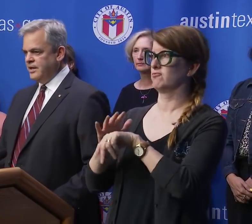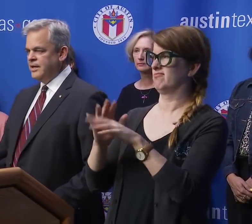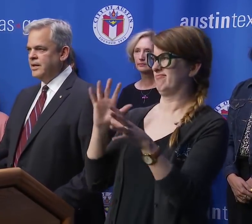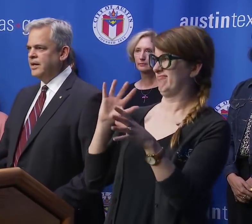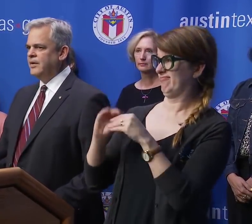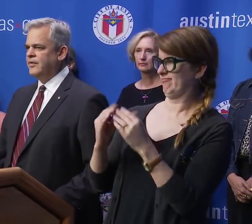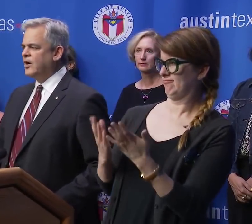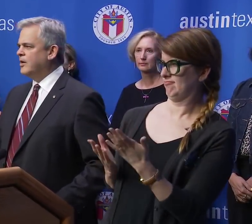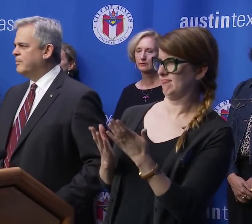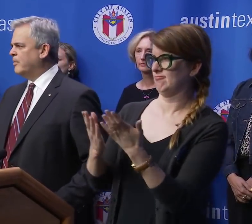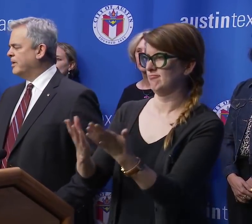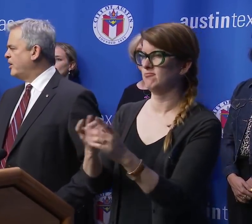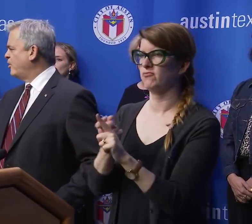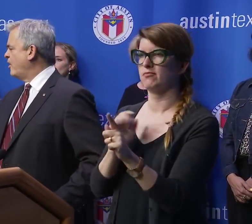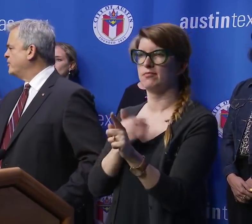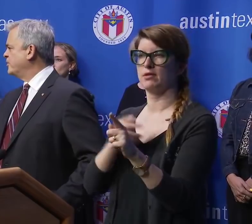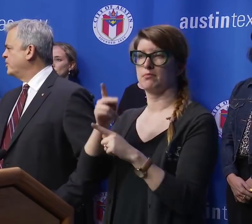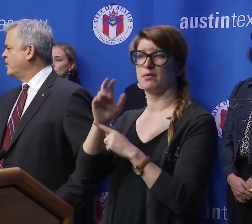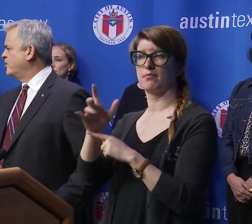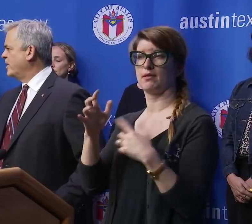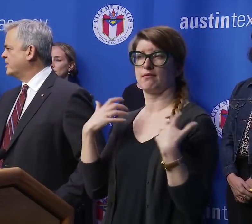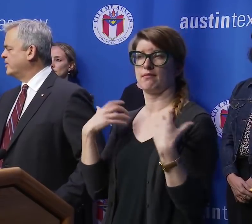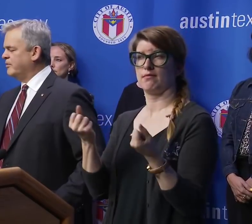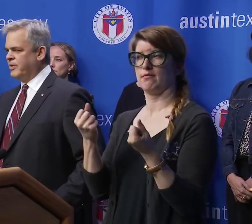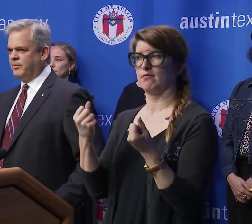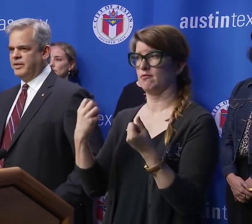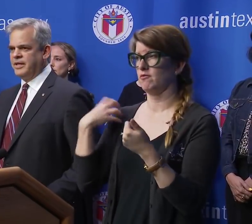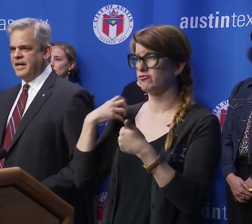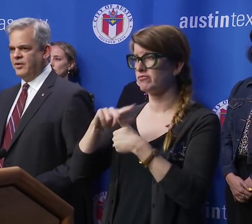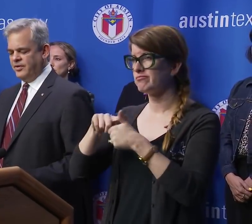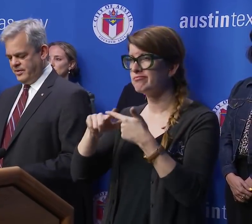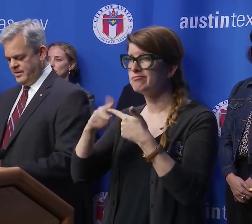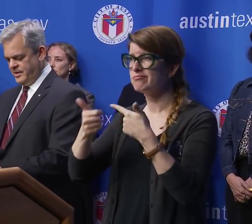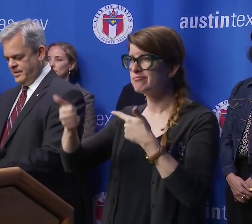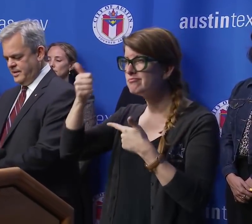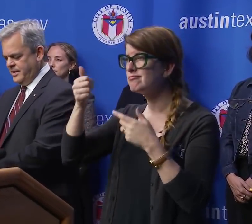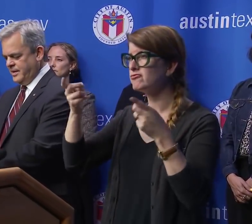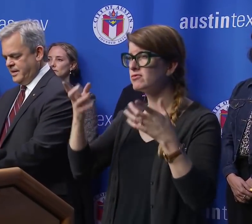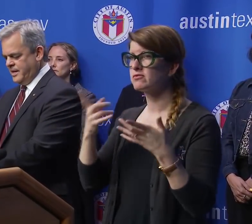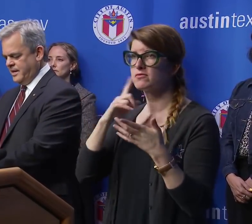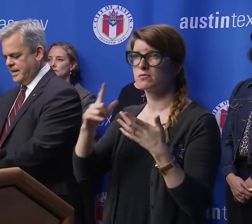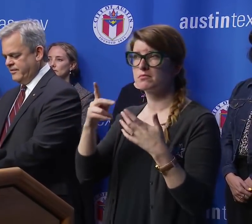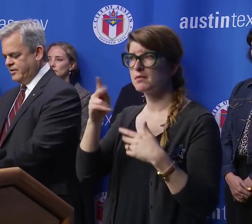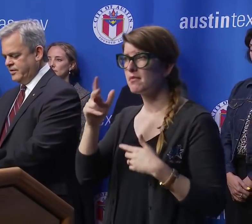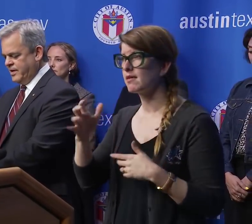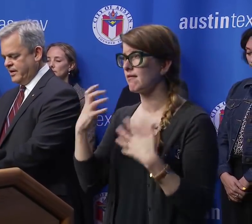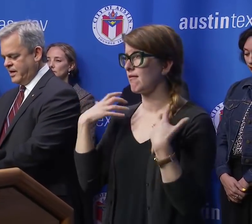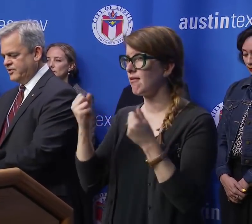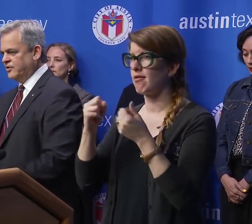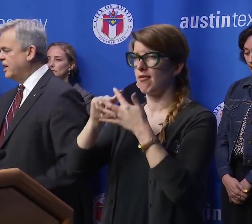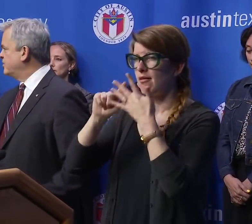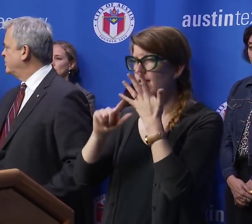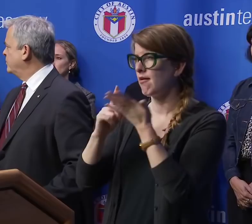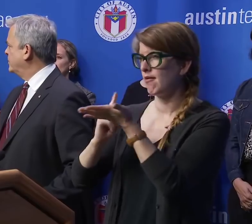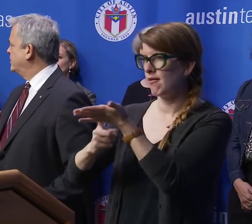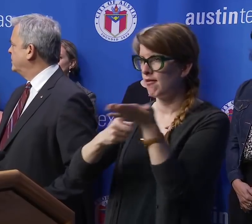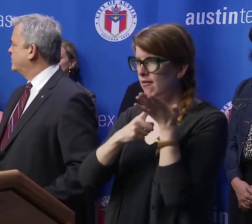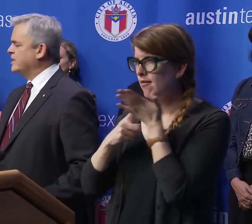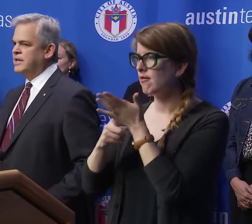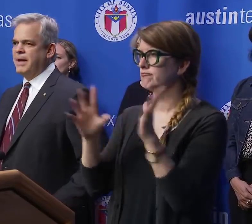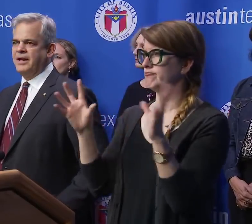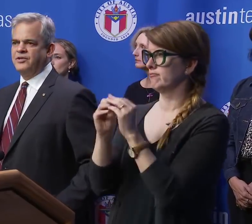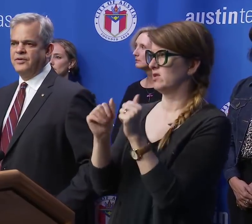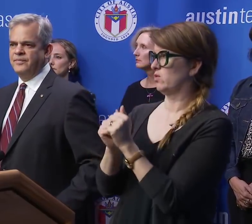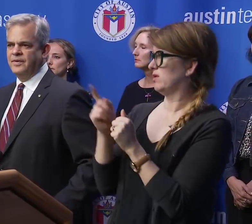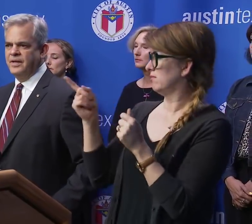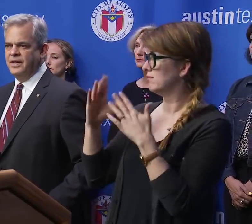of our public health officer and our director of public health and after consultation with the